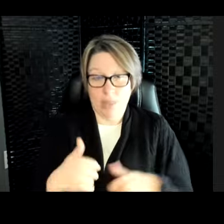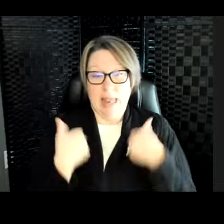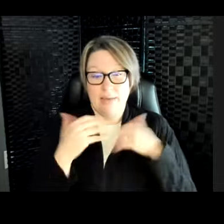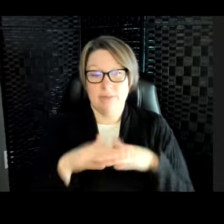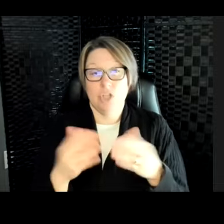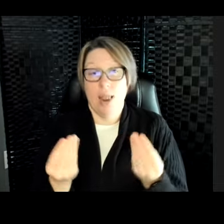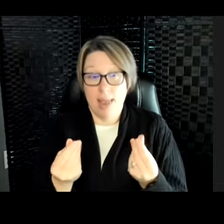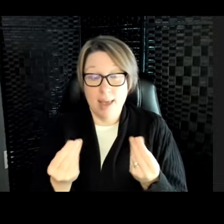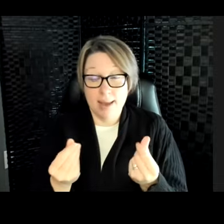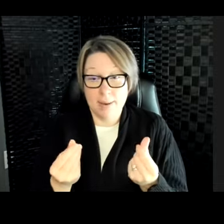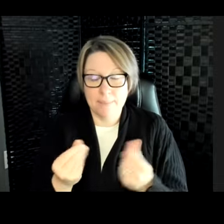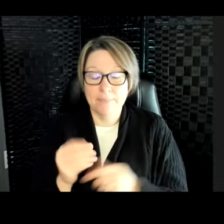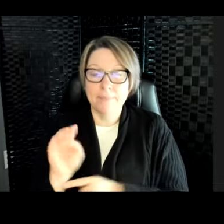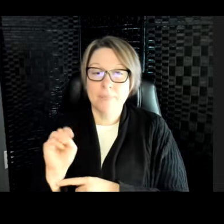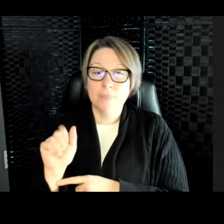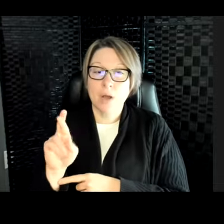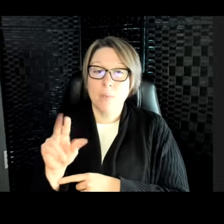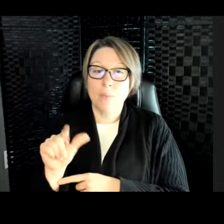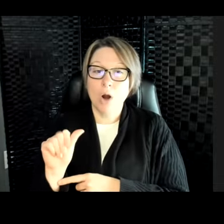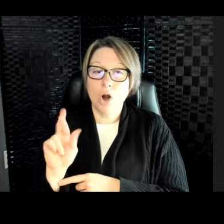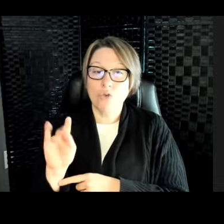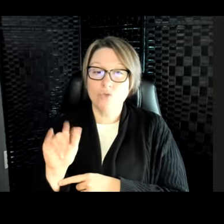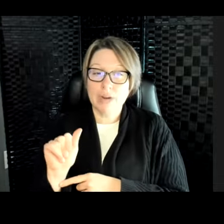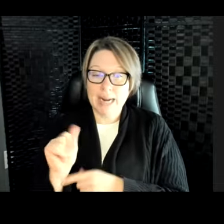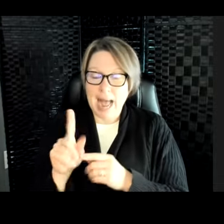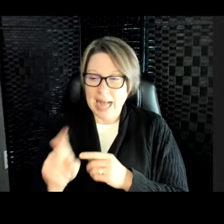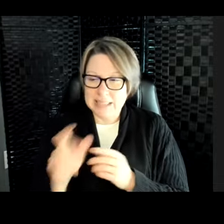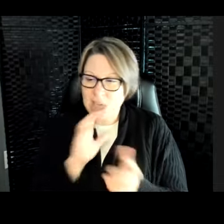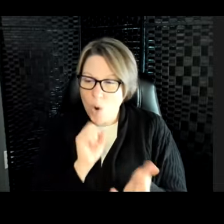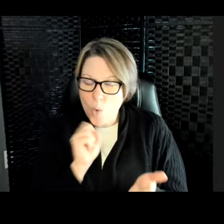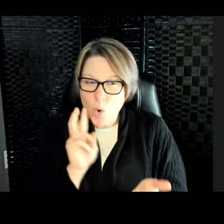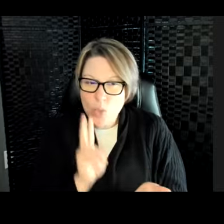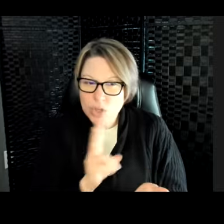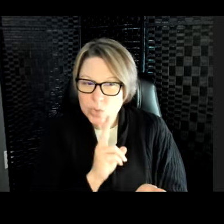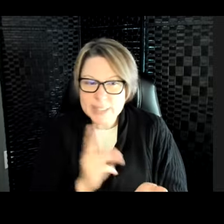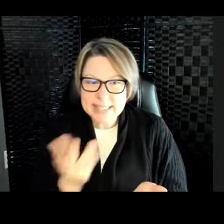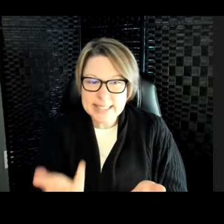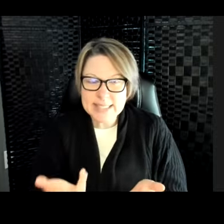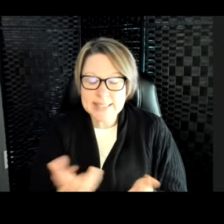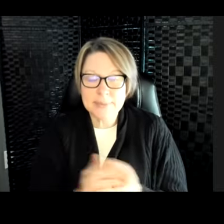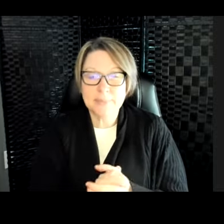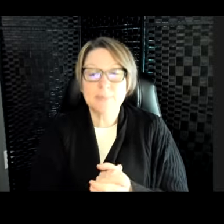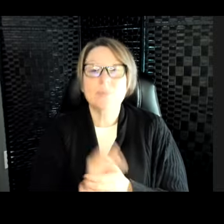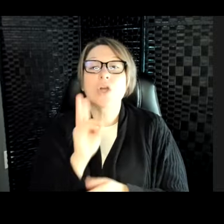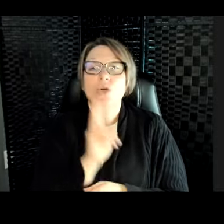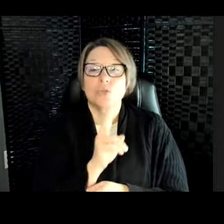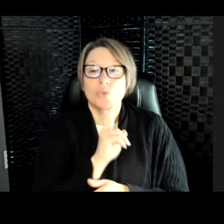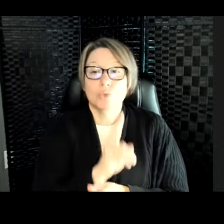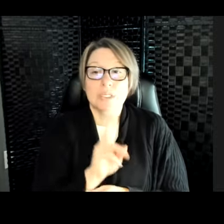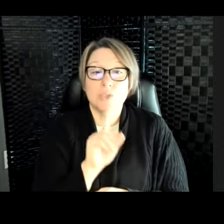Margarita asks, how old are the twins? The twins are one year and four